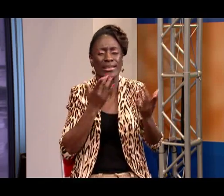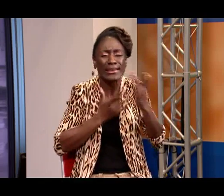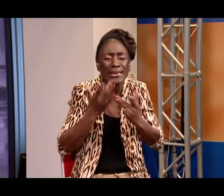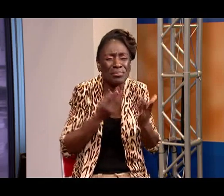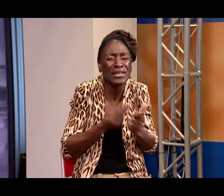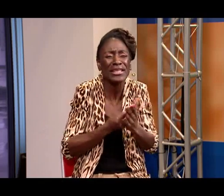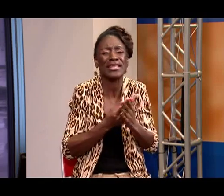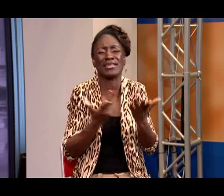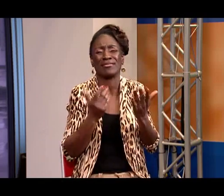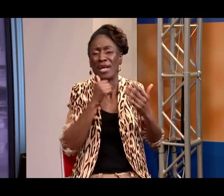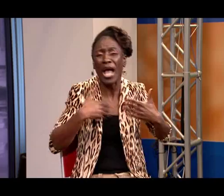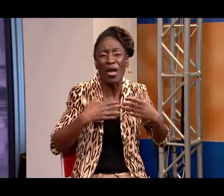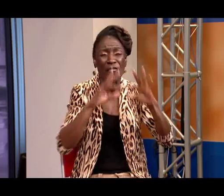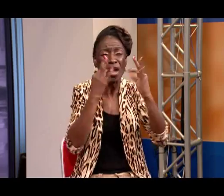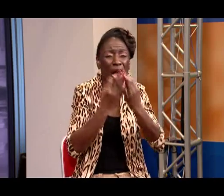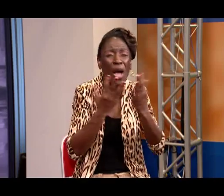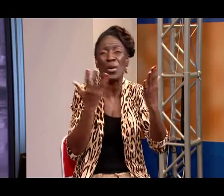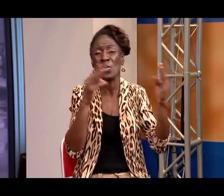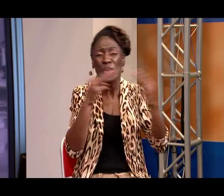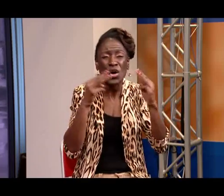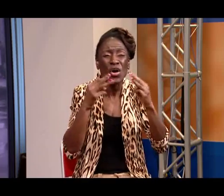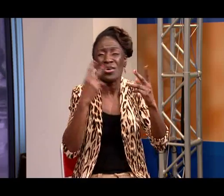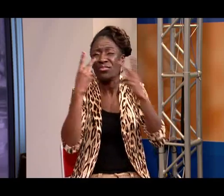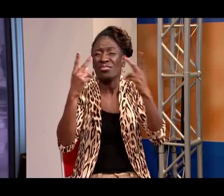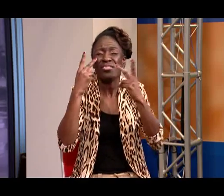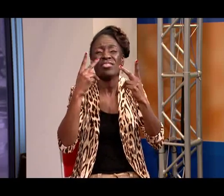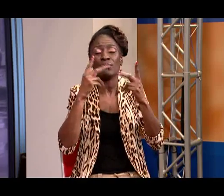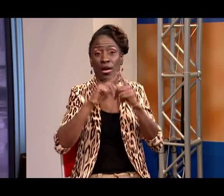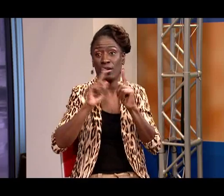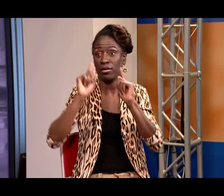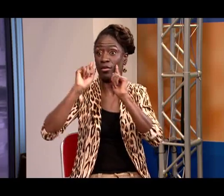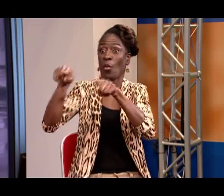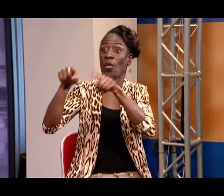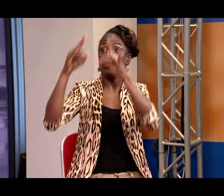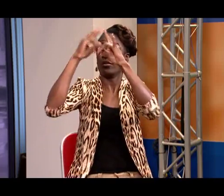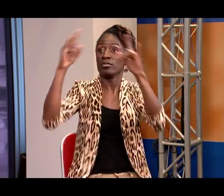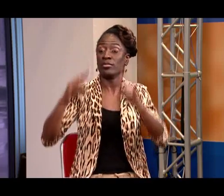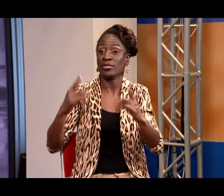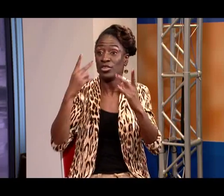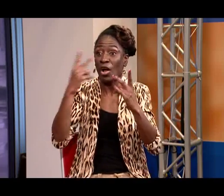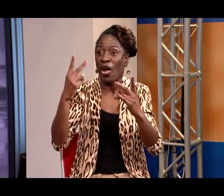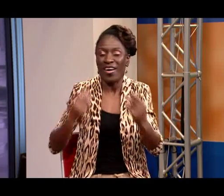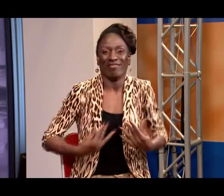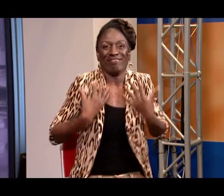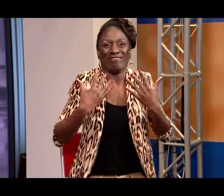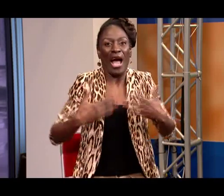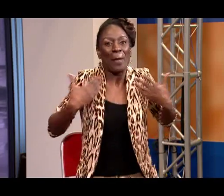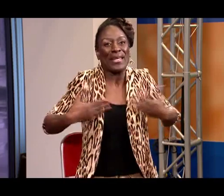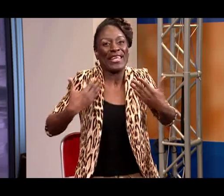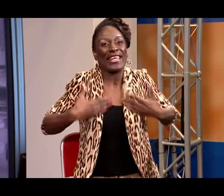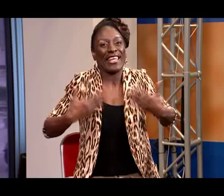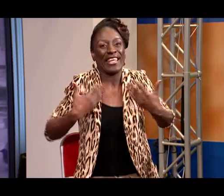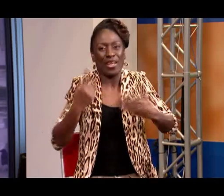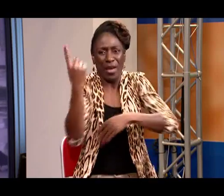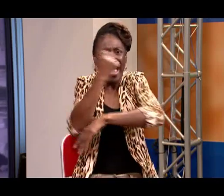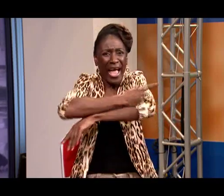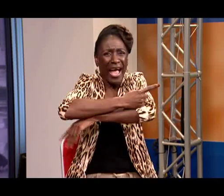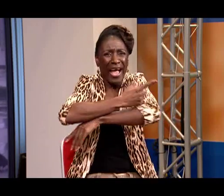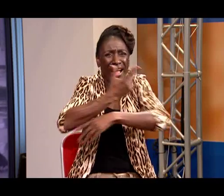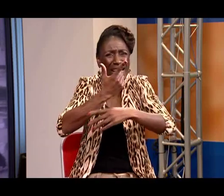When people are having hard times And the economy is not doing well Or maybe they're having some problems Personal problems with their family But just